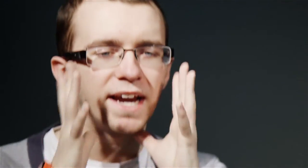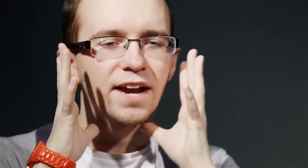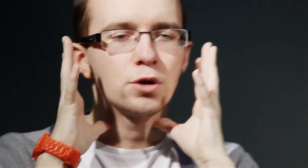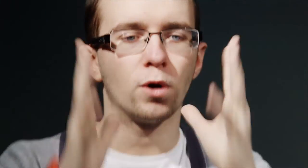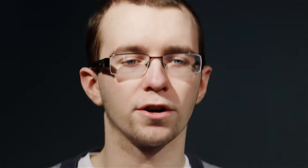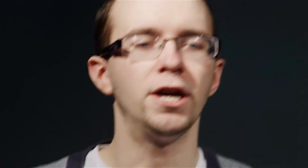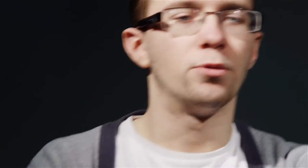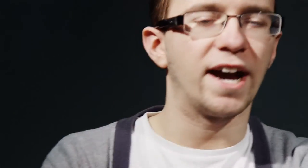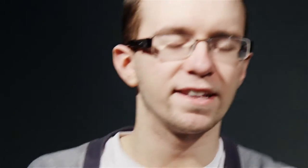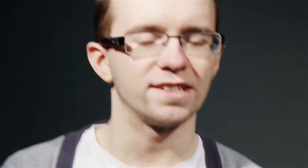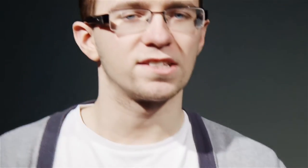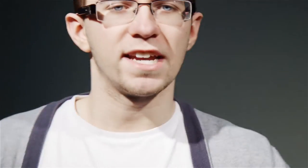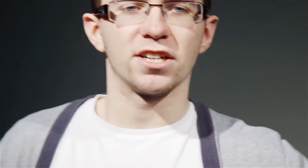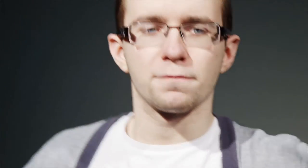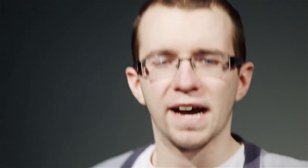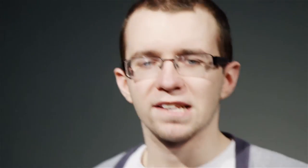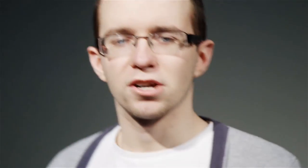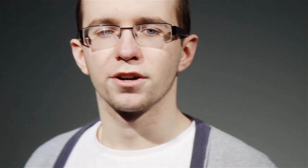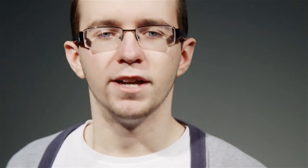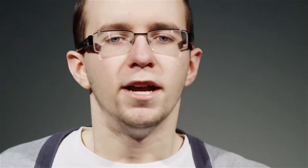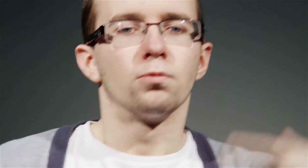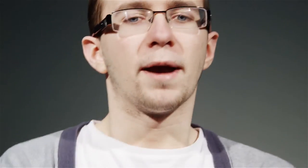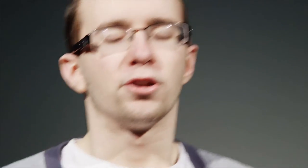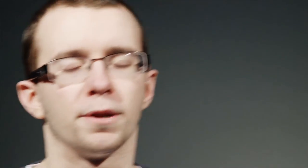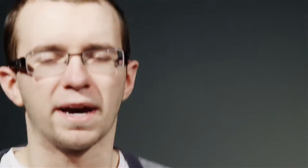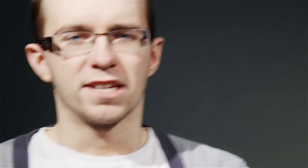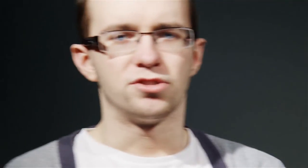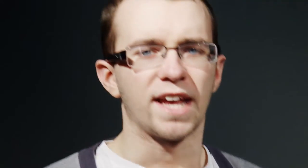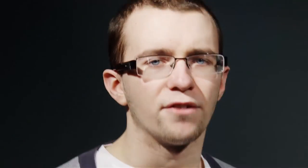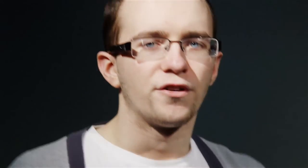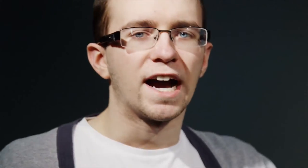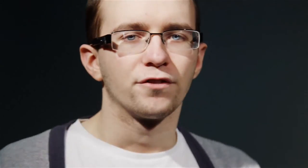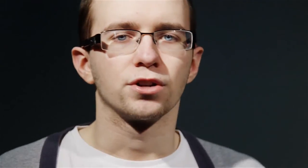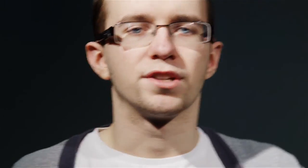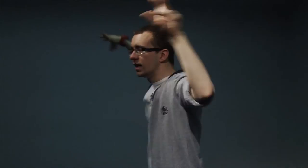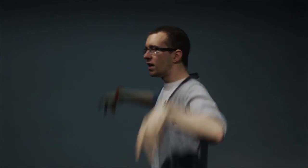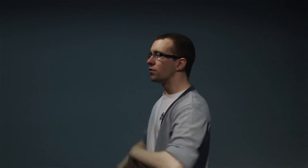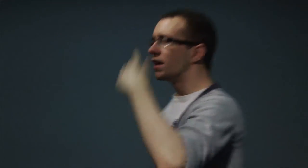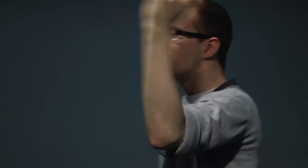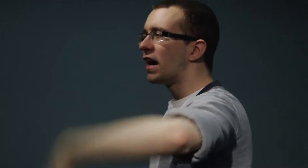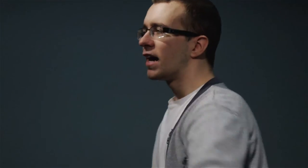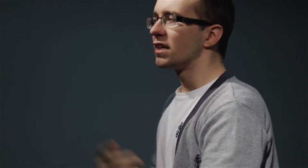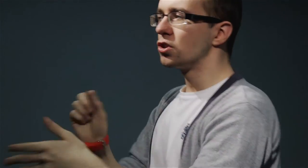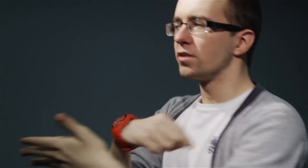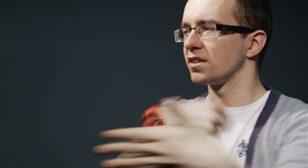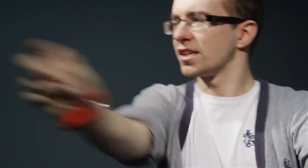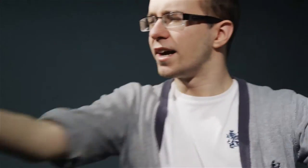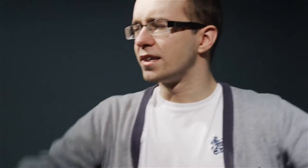every word. When I take the stage and it's my turn, rapping on the mic using everything I've learned. Even if I don't get signed,